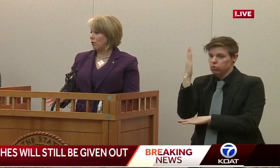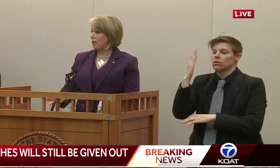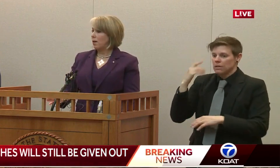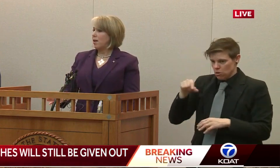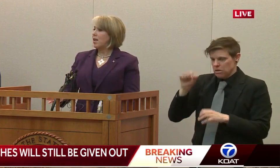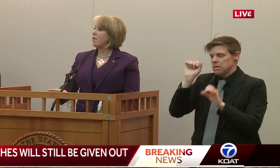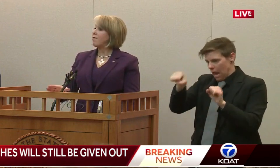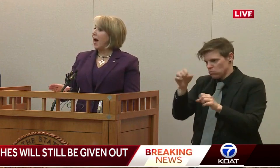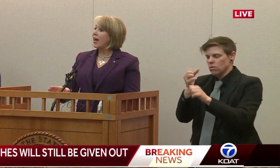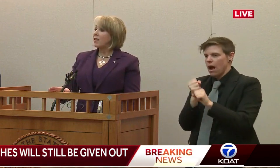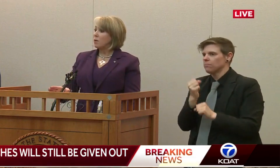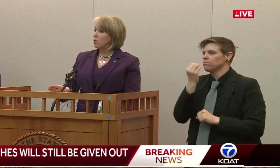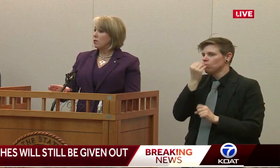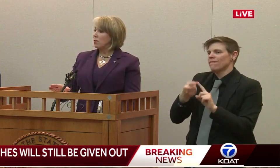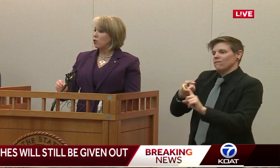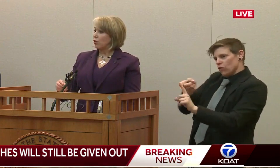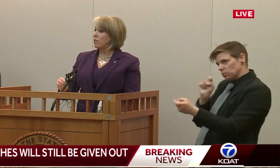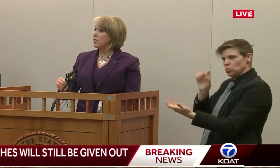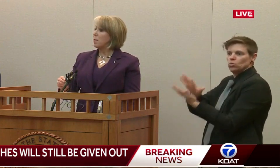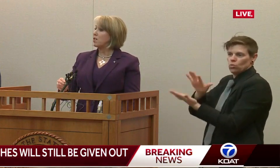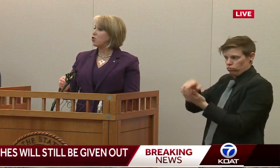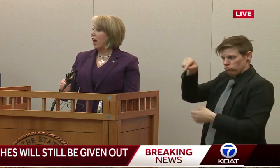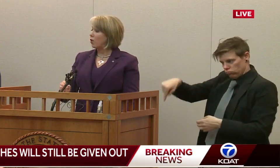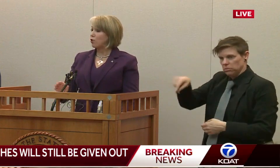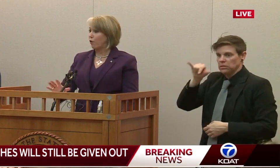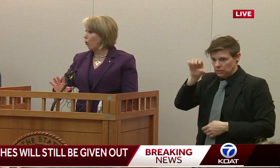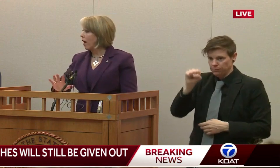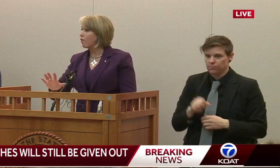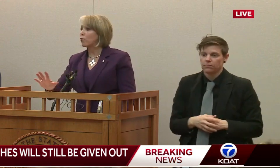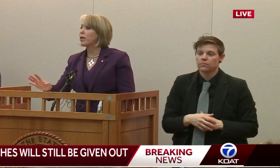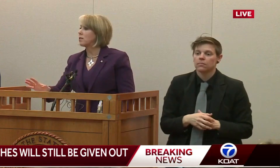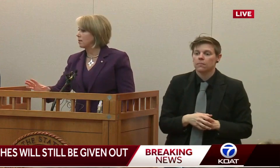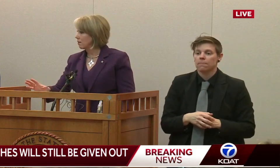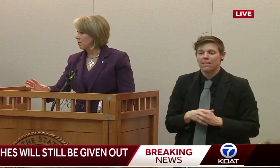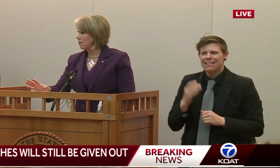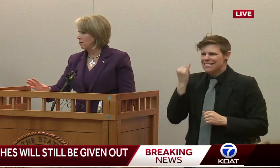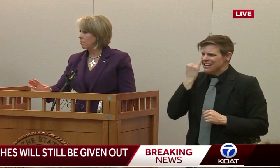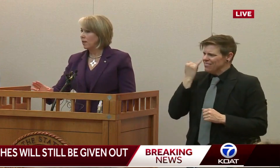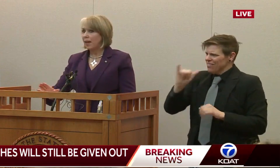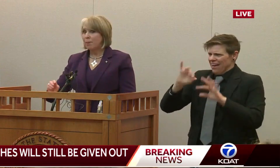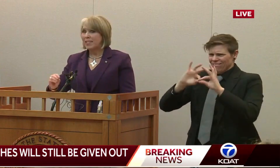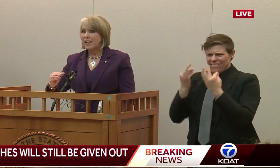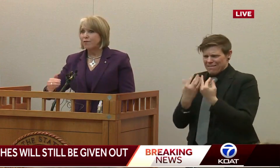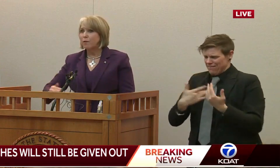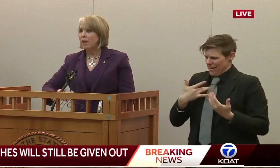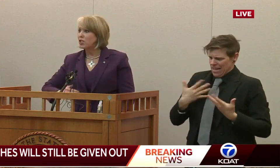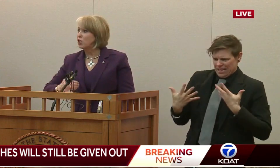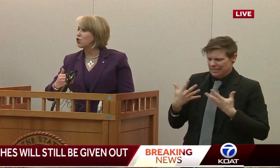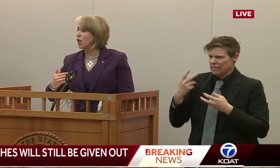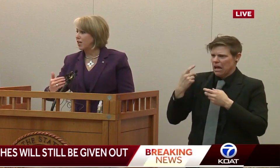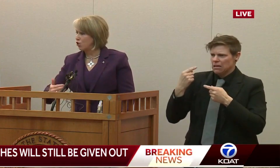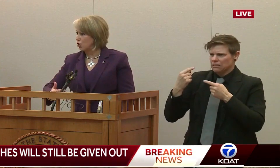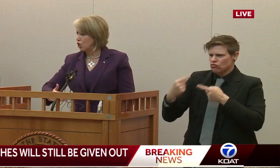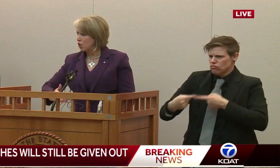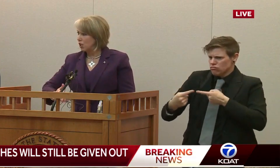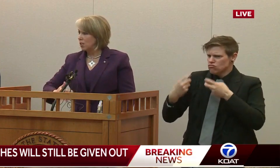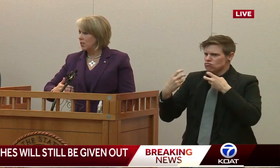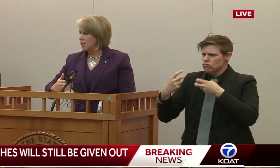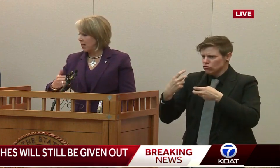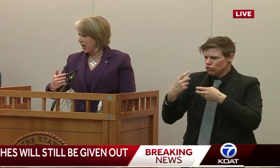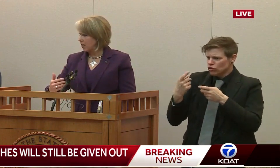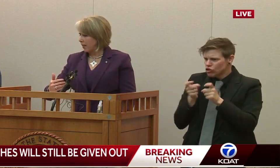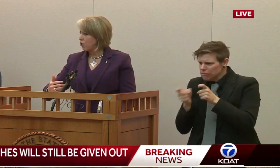that school. If that turns into be a challenge for whatever reason, because information changes